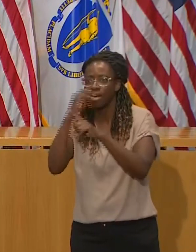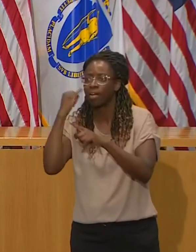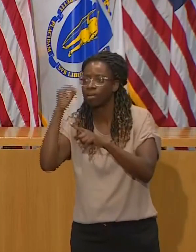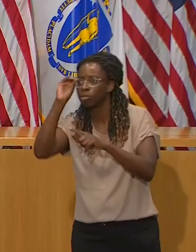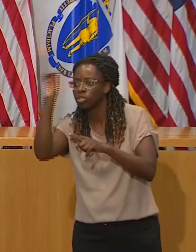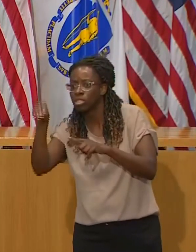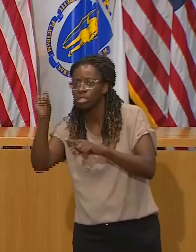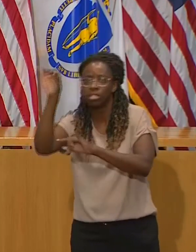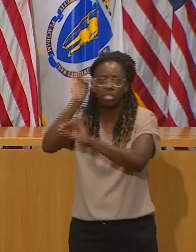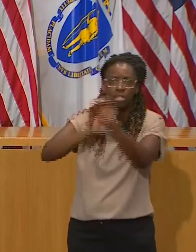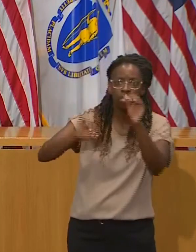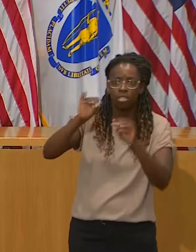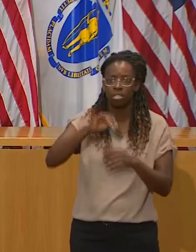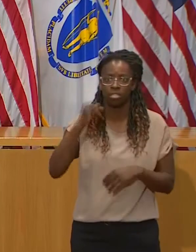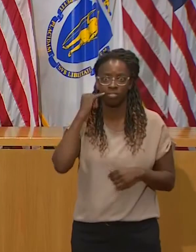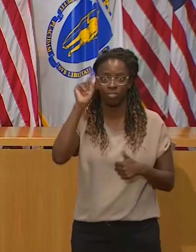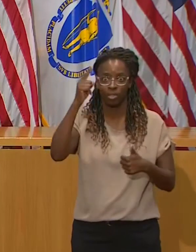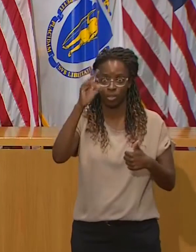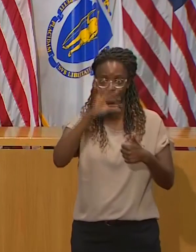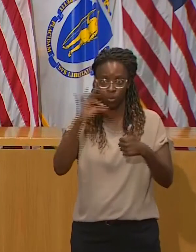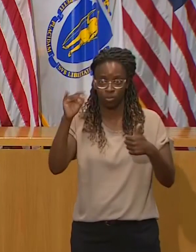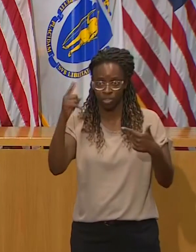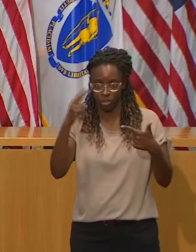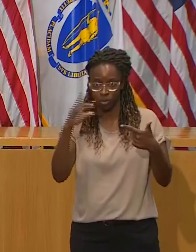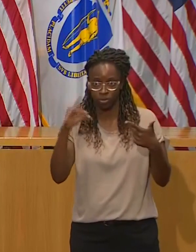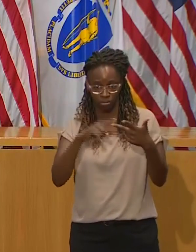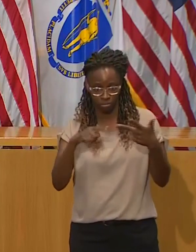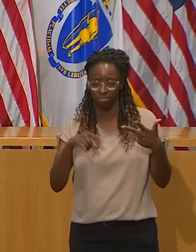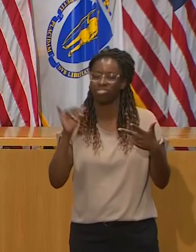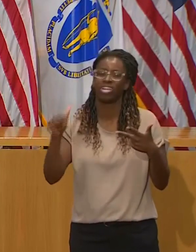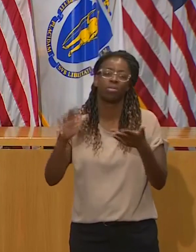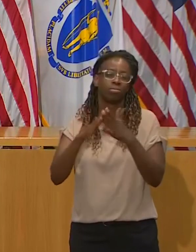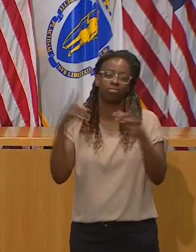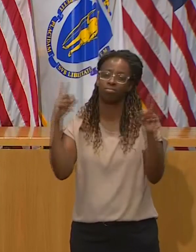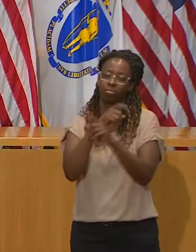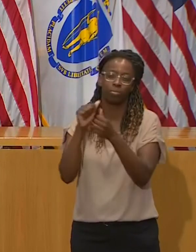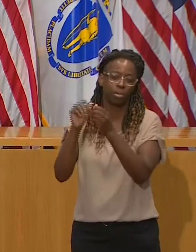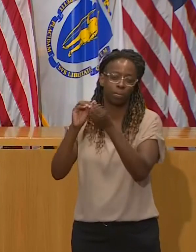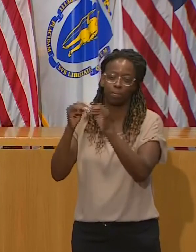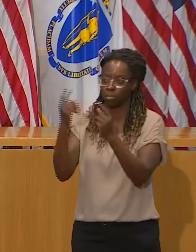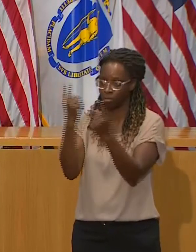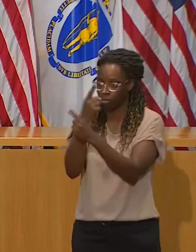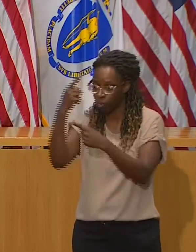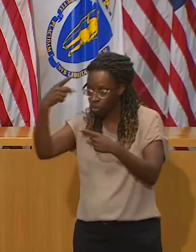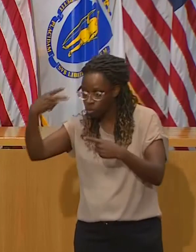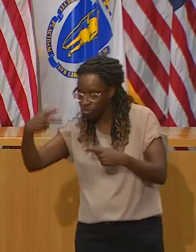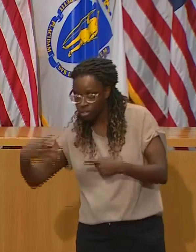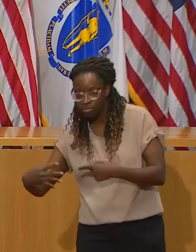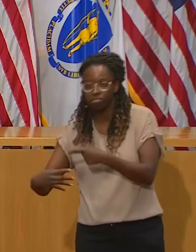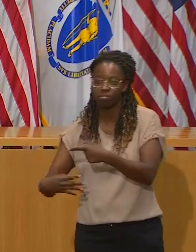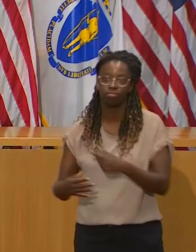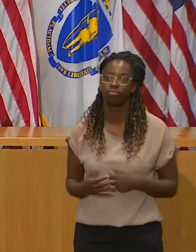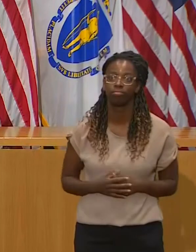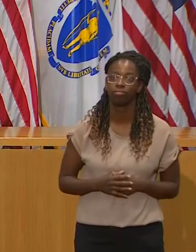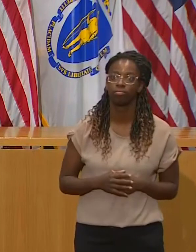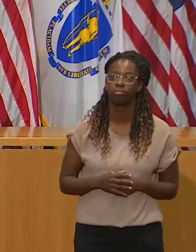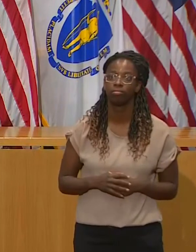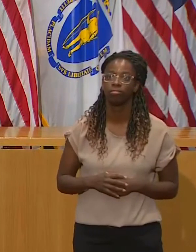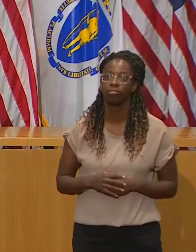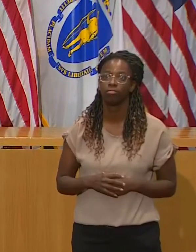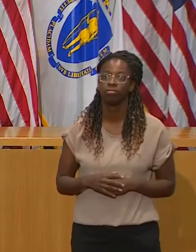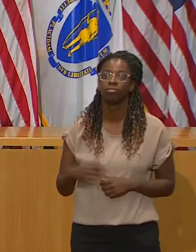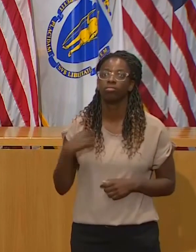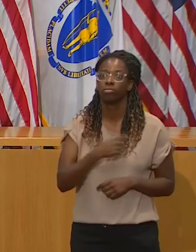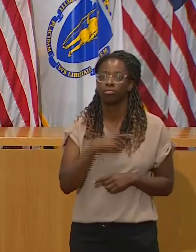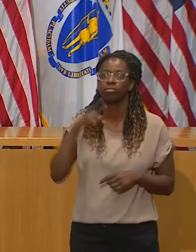And and and I look, I have all the faith in the world in the local communities and the